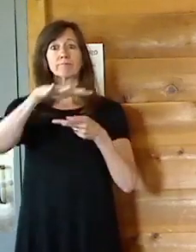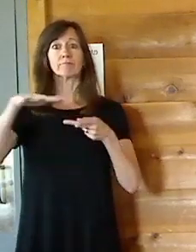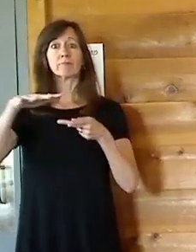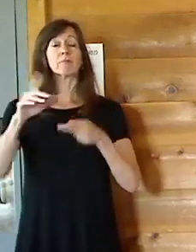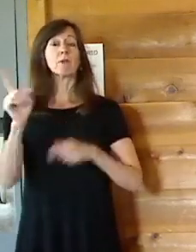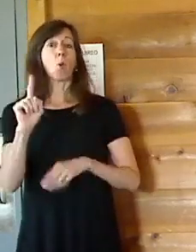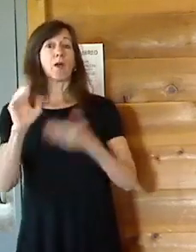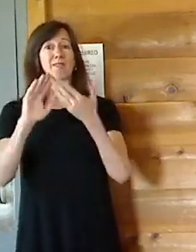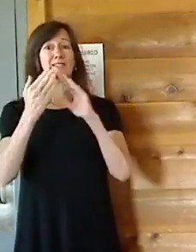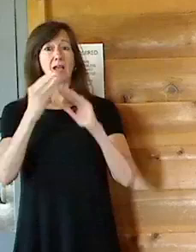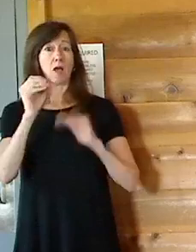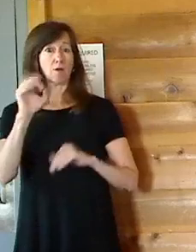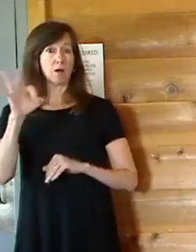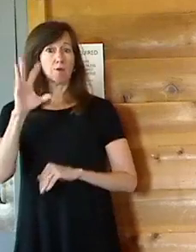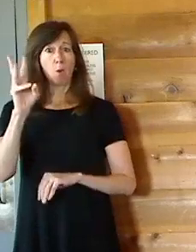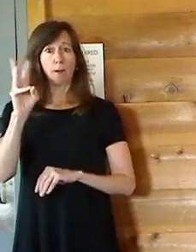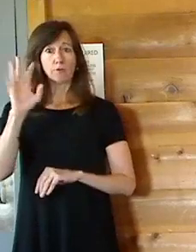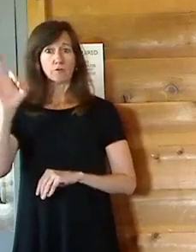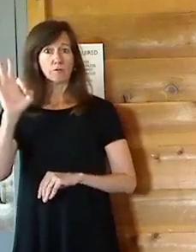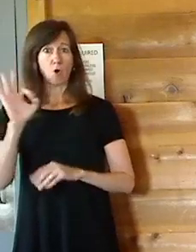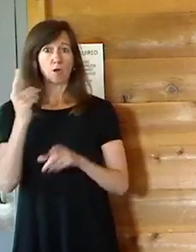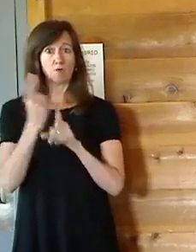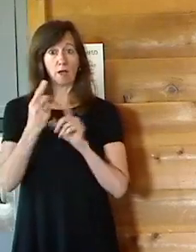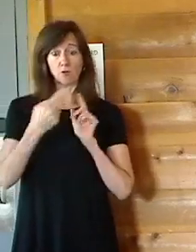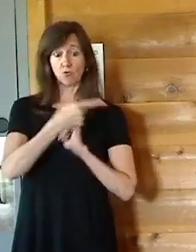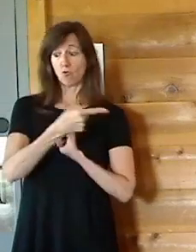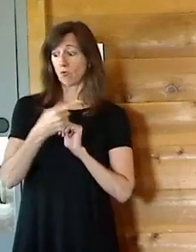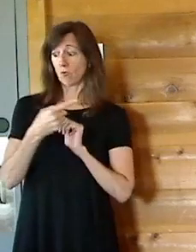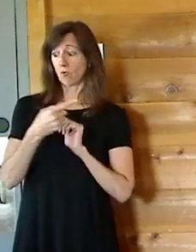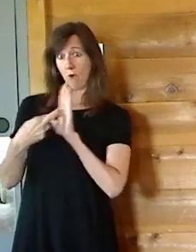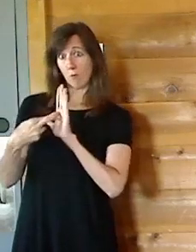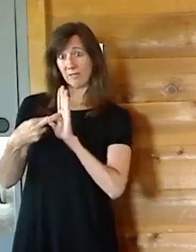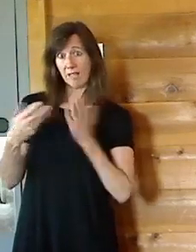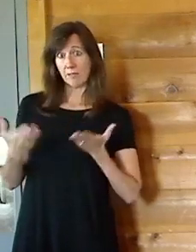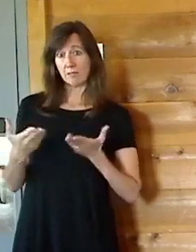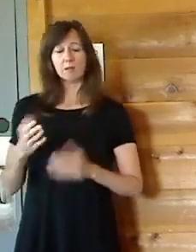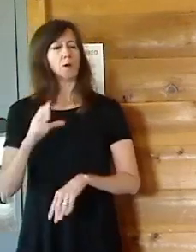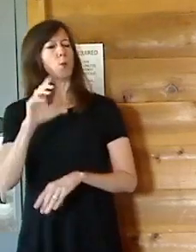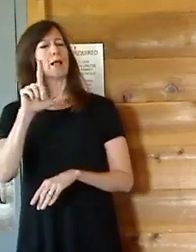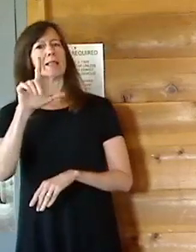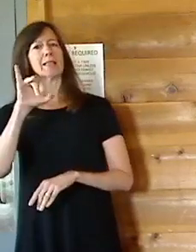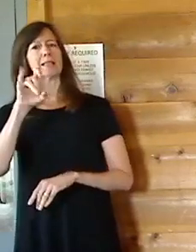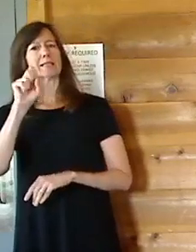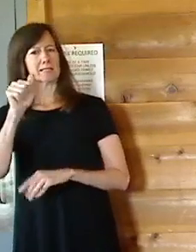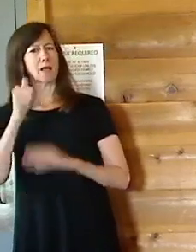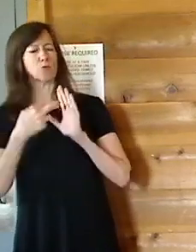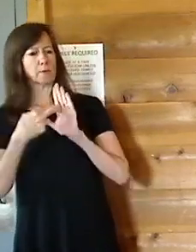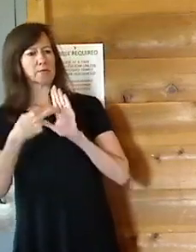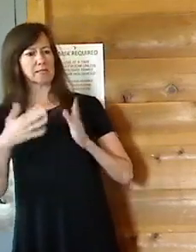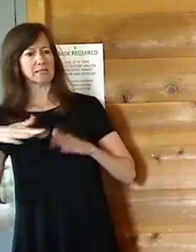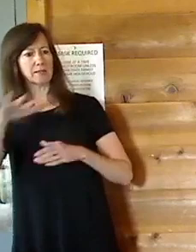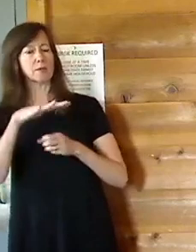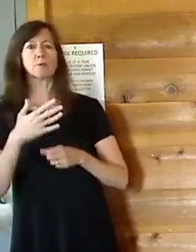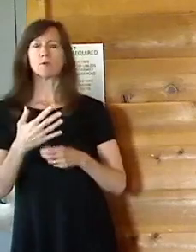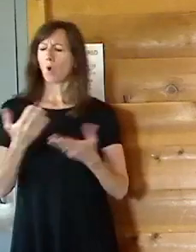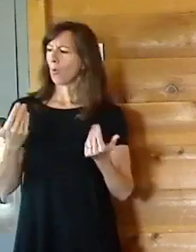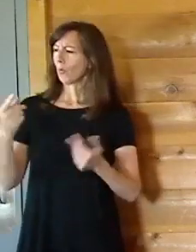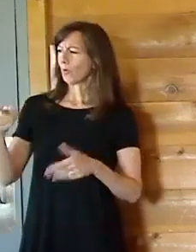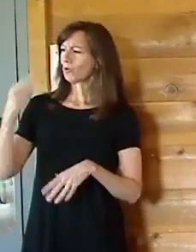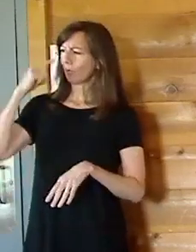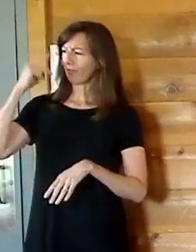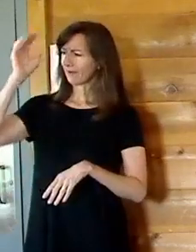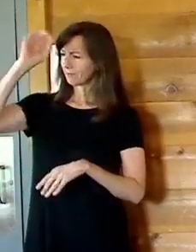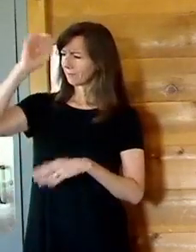Yes. Do you represent this or does Pailoni? Lisa Pailoni represents that area. Yes. what did you think of it? Speak up so they can hear you. Well, I'm very excited